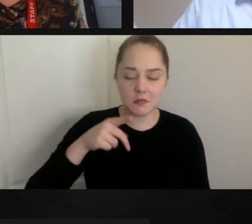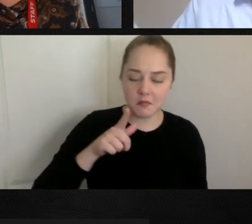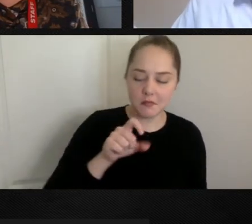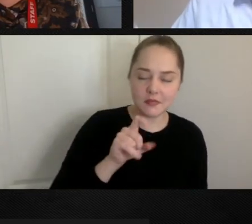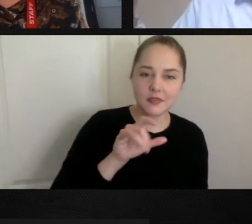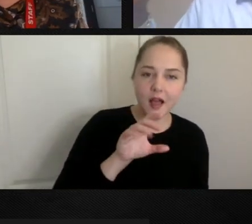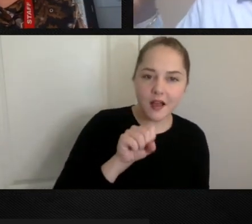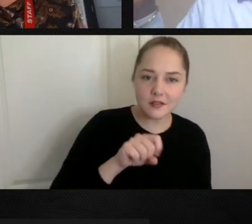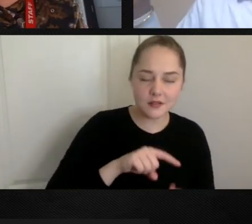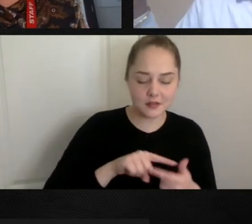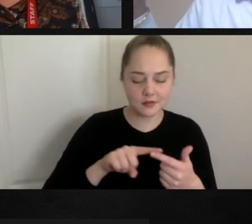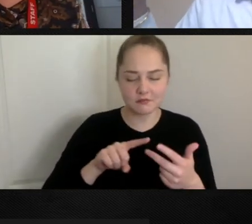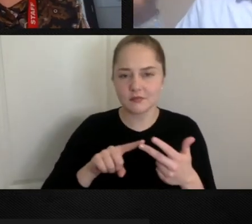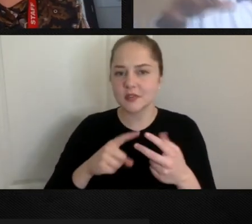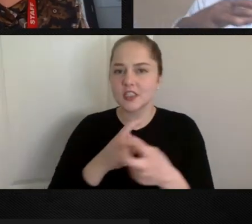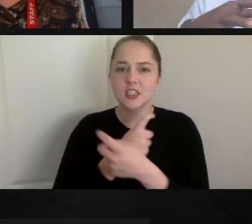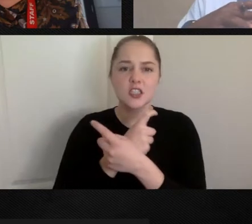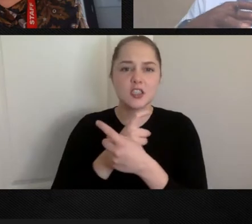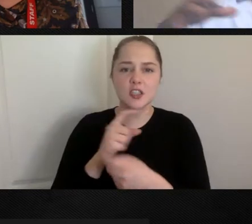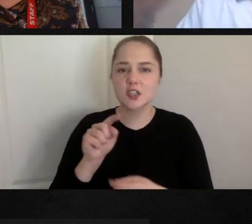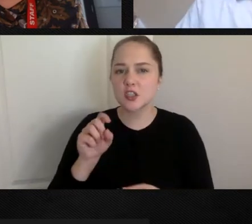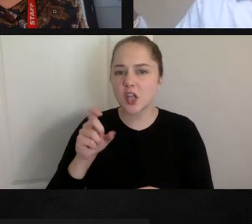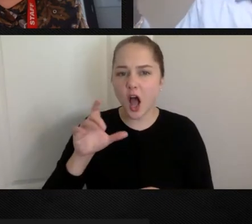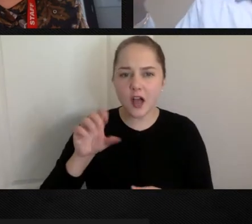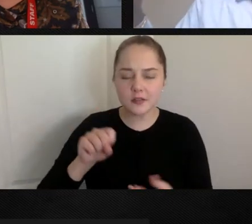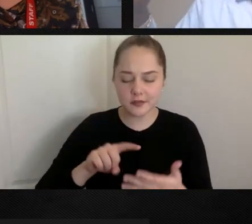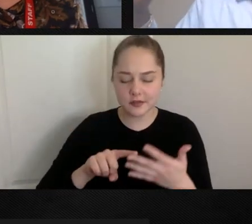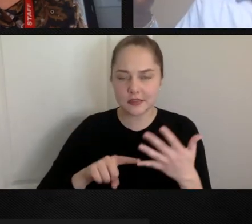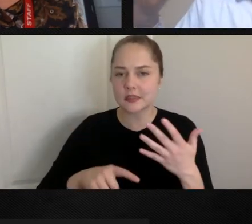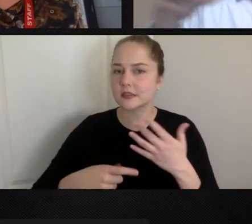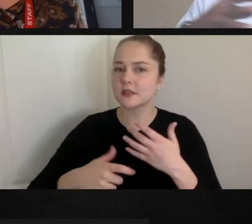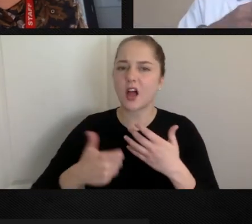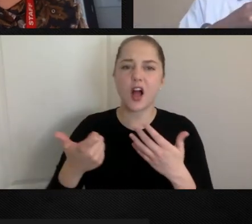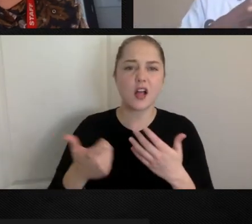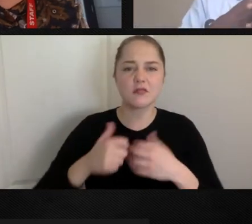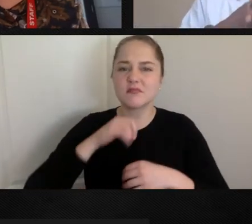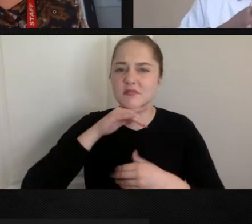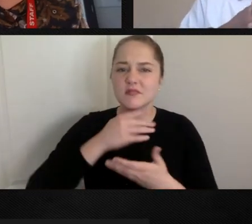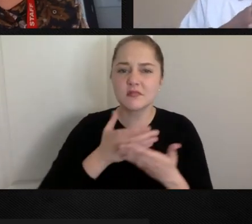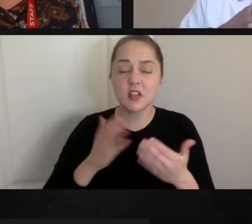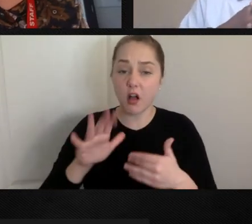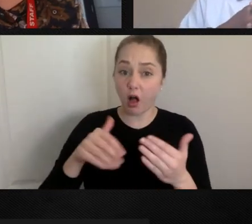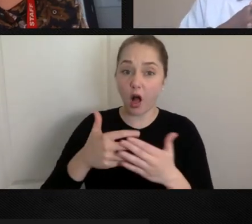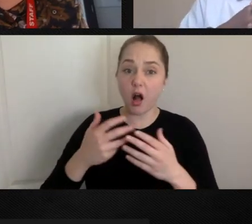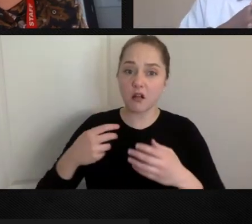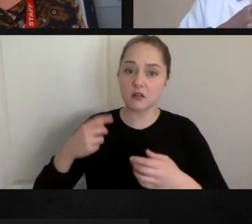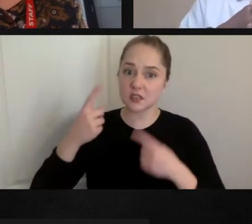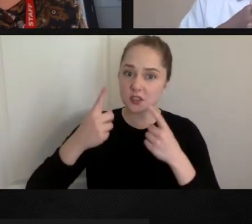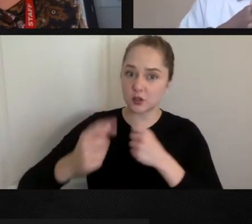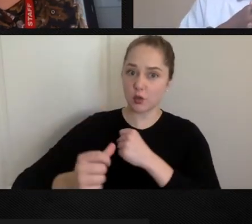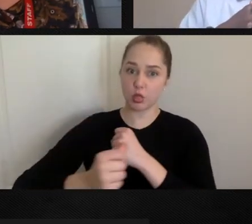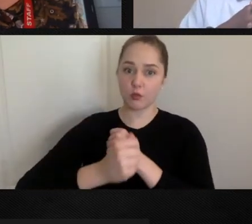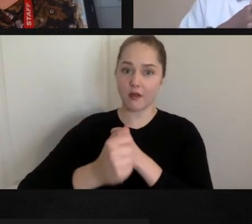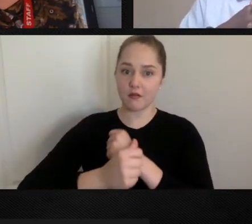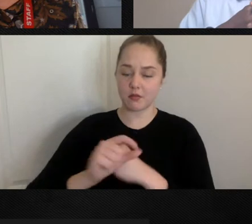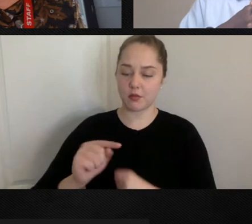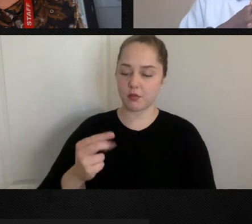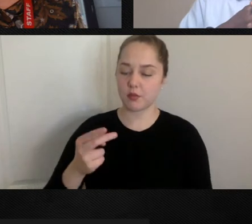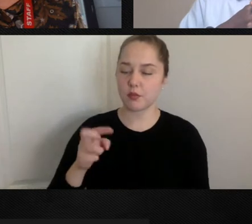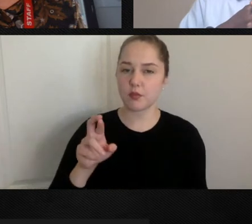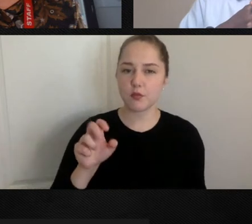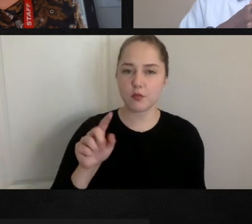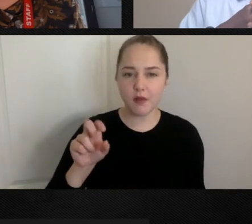contaminants. All of it is threatened. But one thing I would say is that